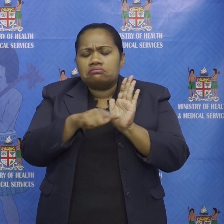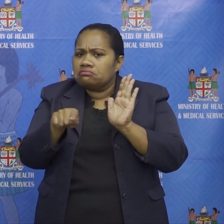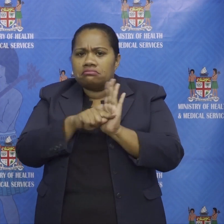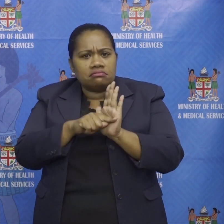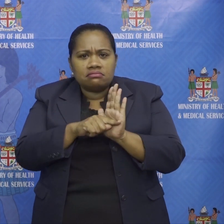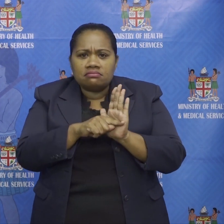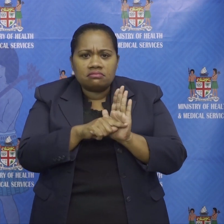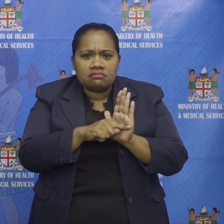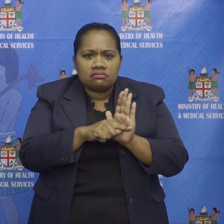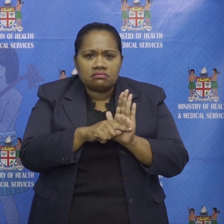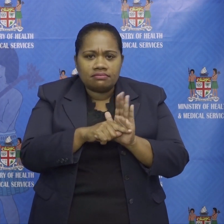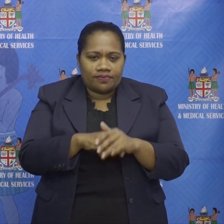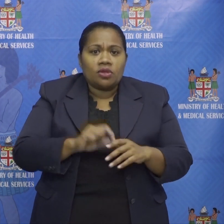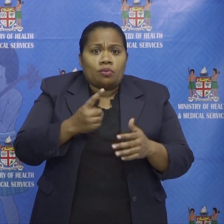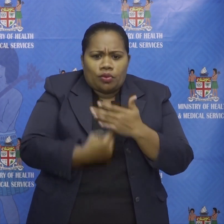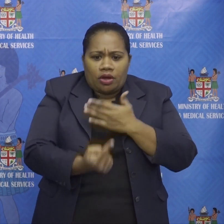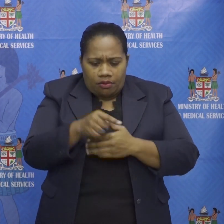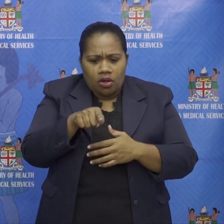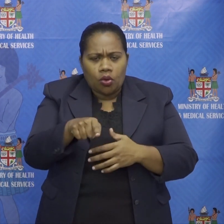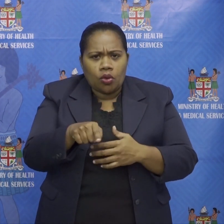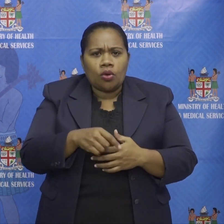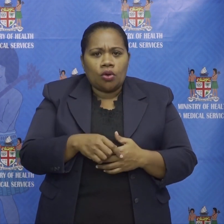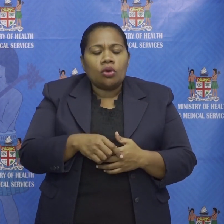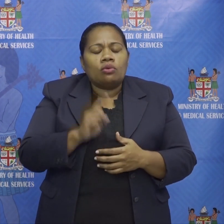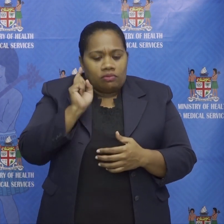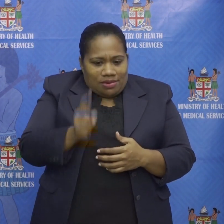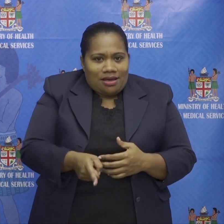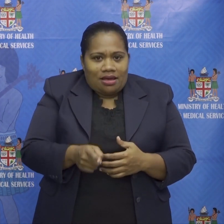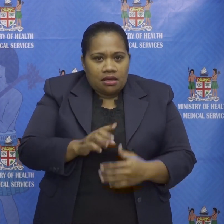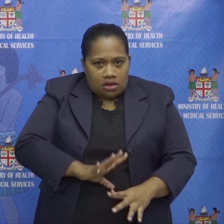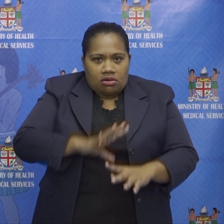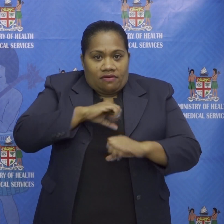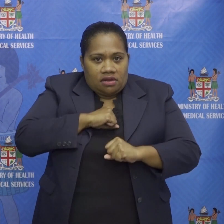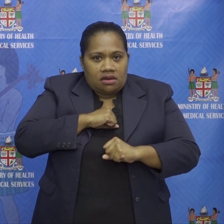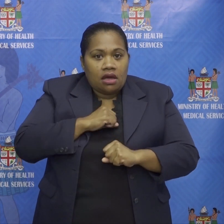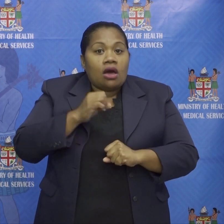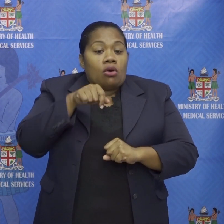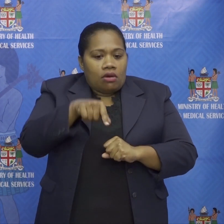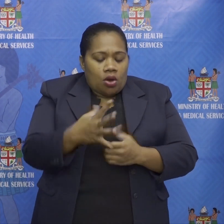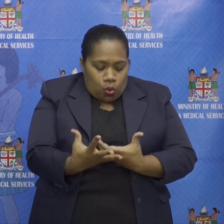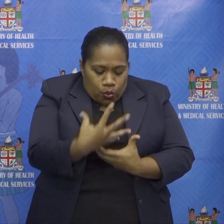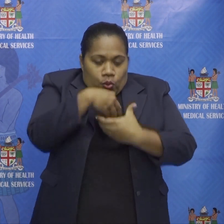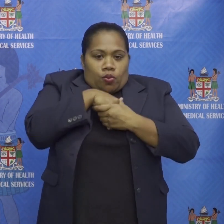great level of confidence that they contracted the virus while in quarantine